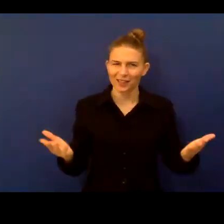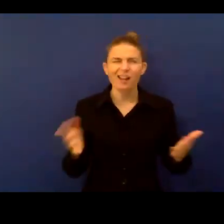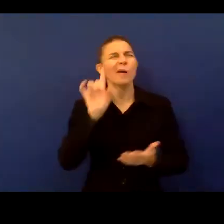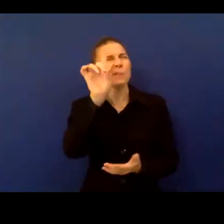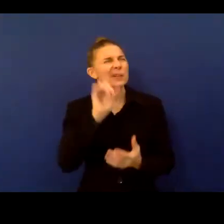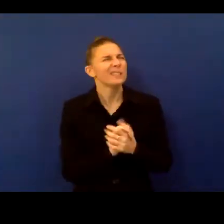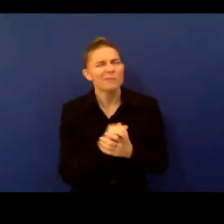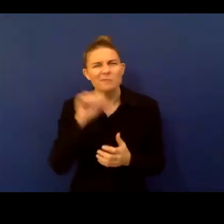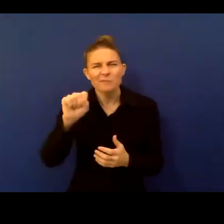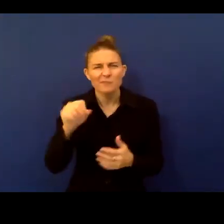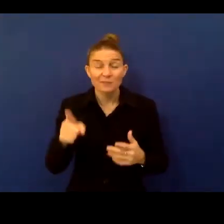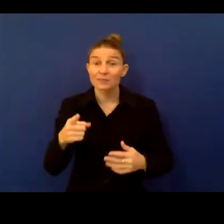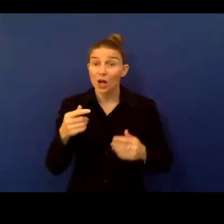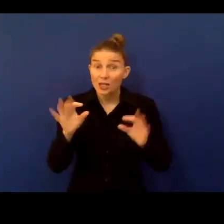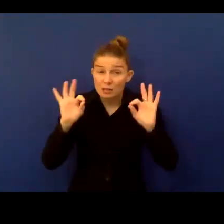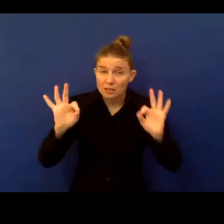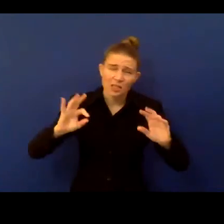successful partnership.